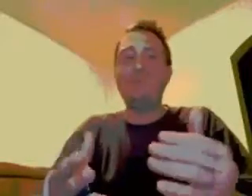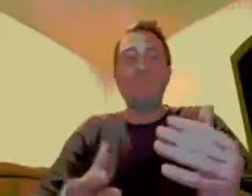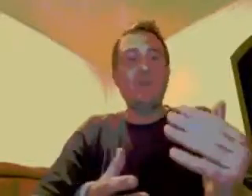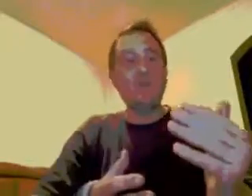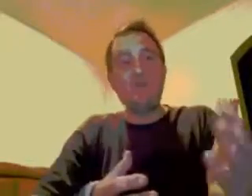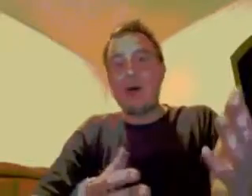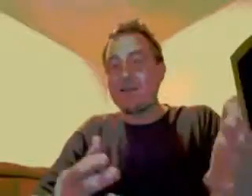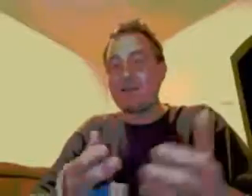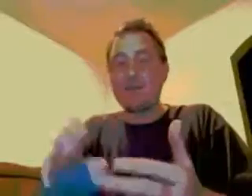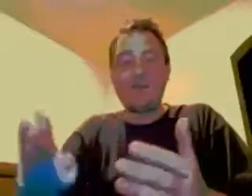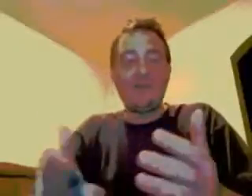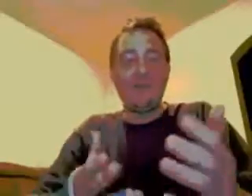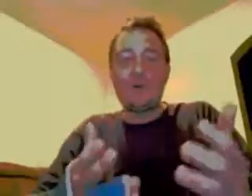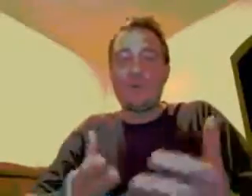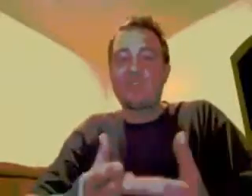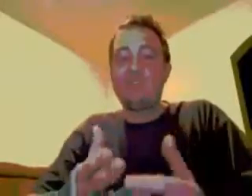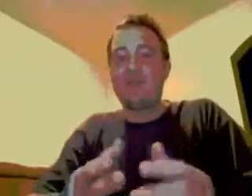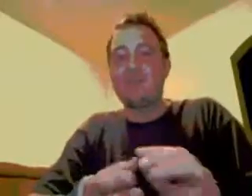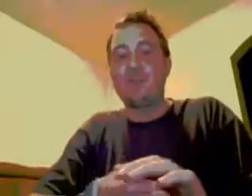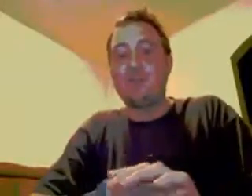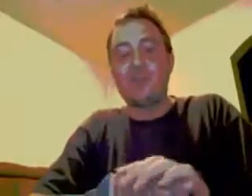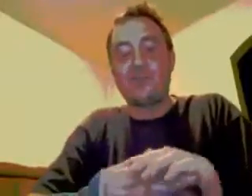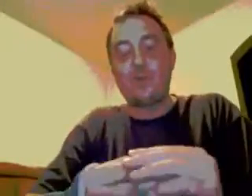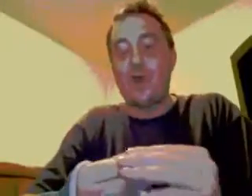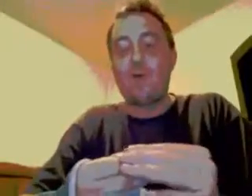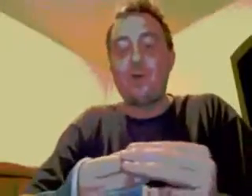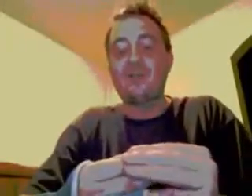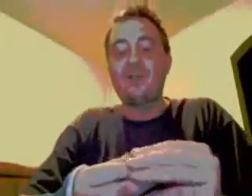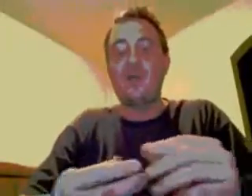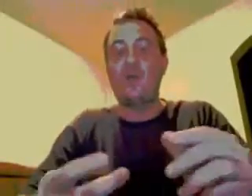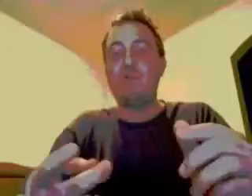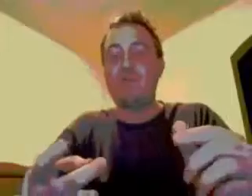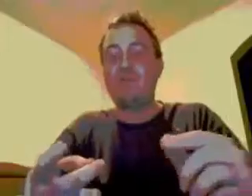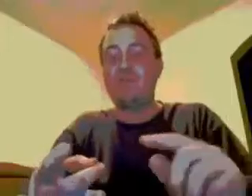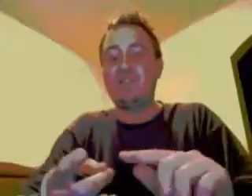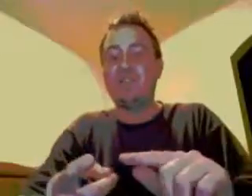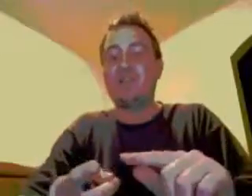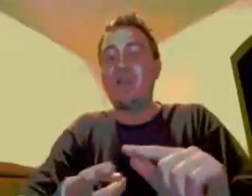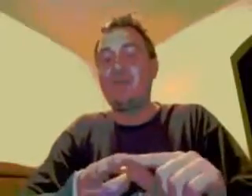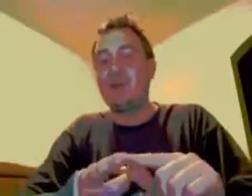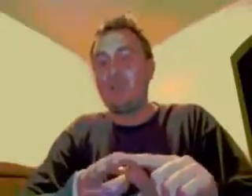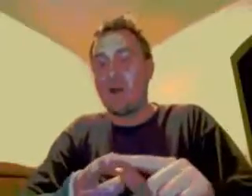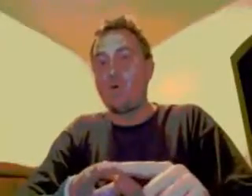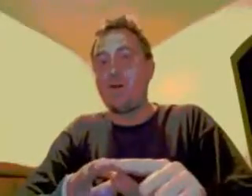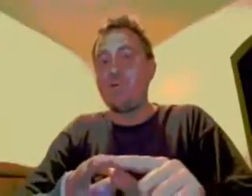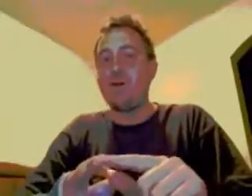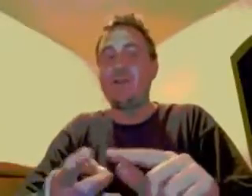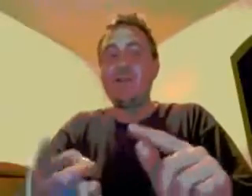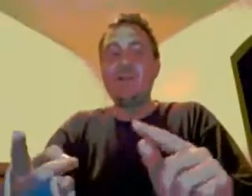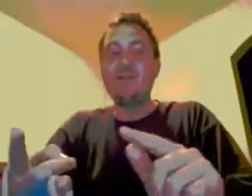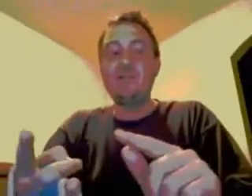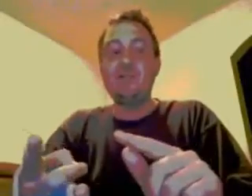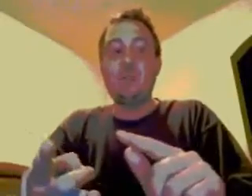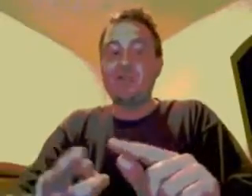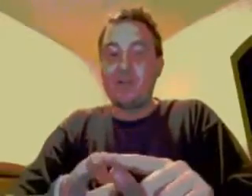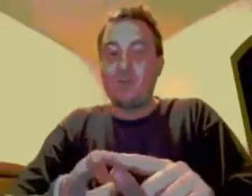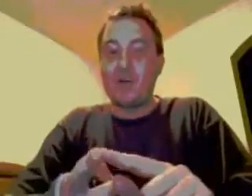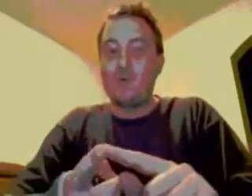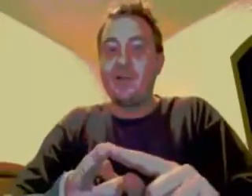her policies. I need to know where this money is going to go. So, I want to know if she's going to save the marijuana money. She's going to protect the marijuana